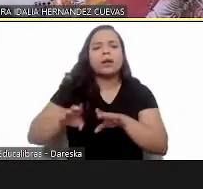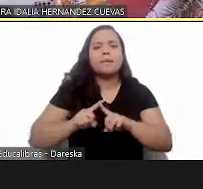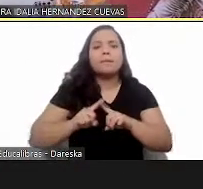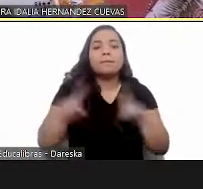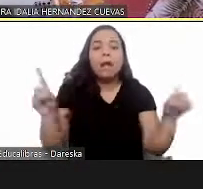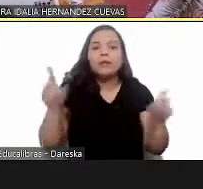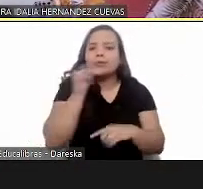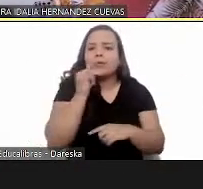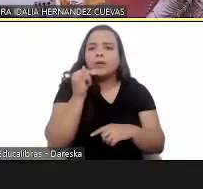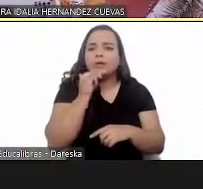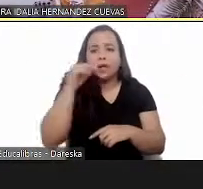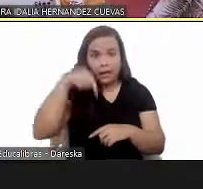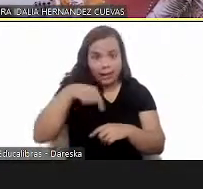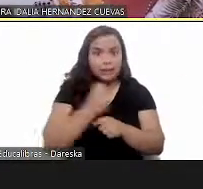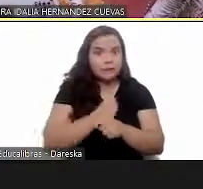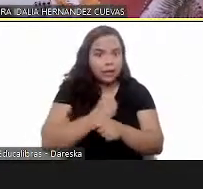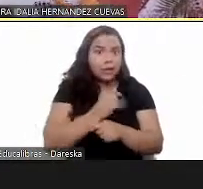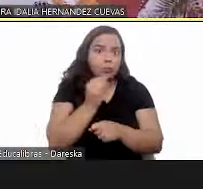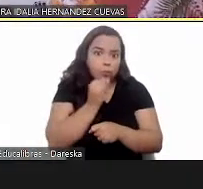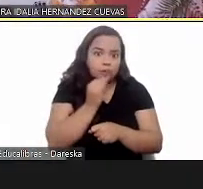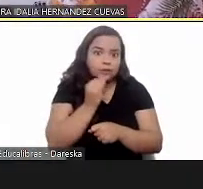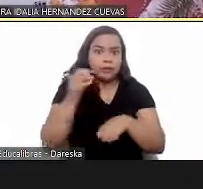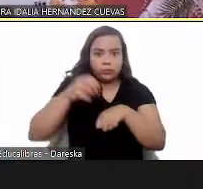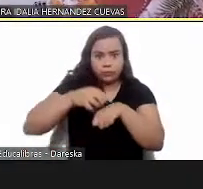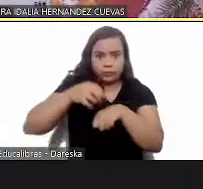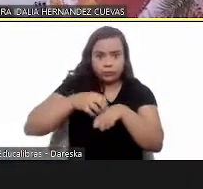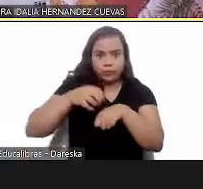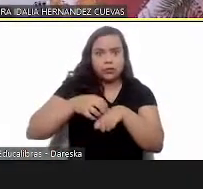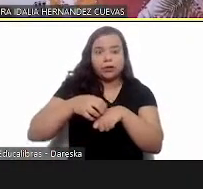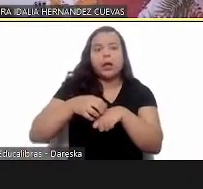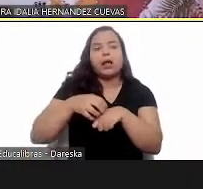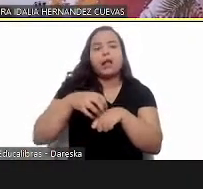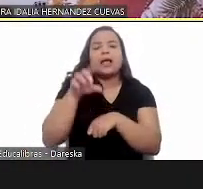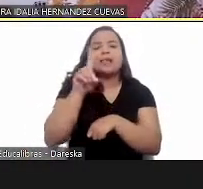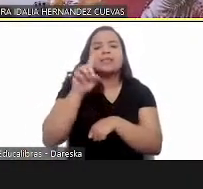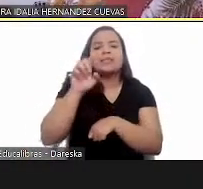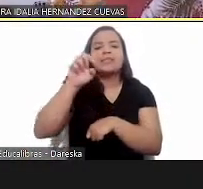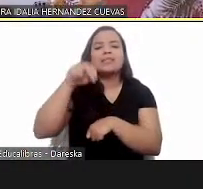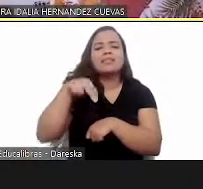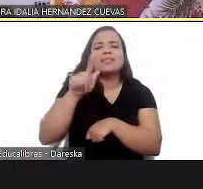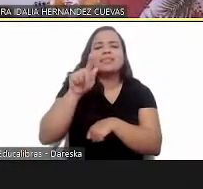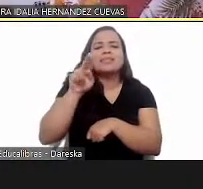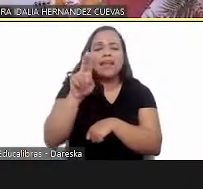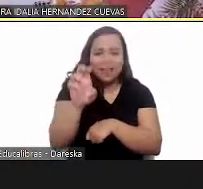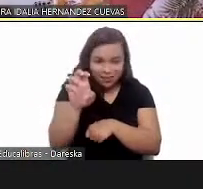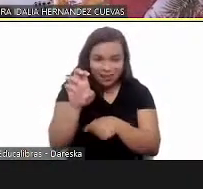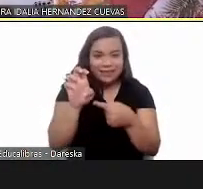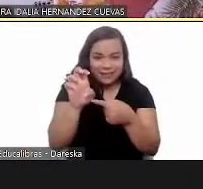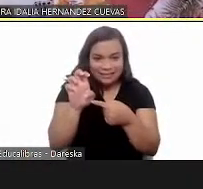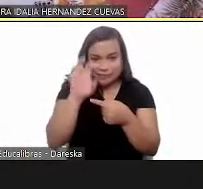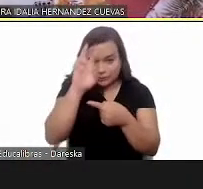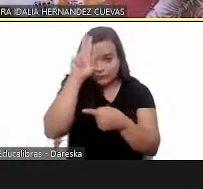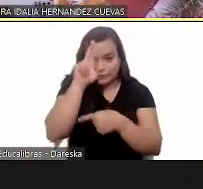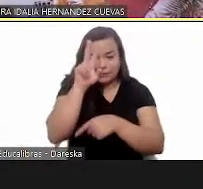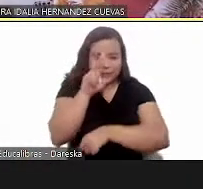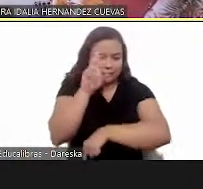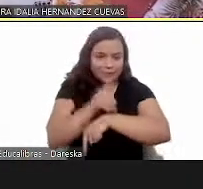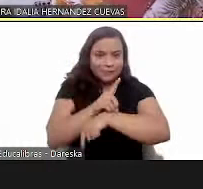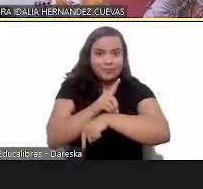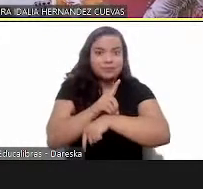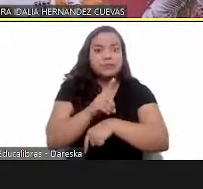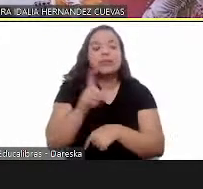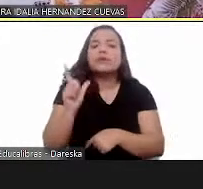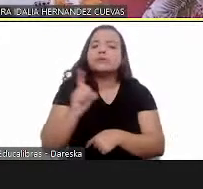this year another vector borne disease increases like dengue fever for example the budget will all be